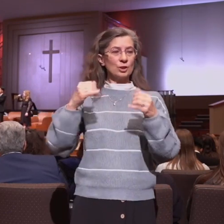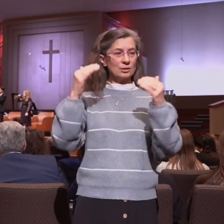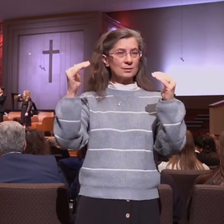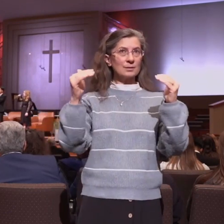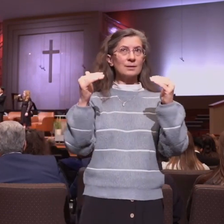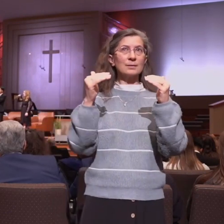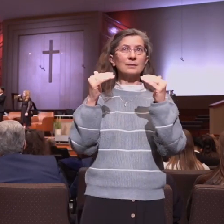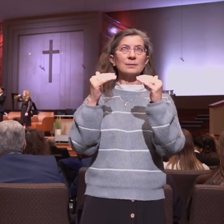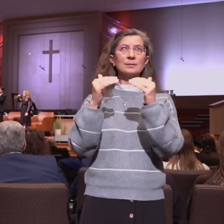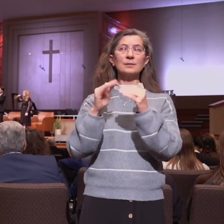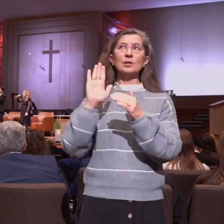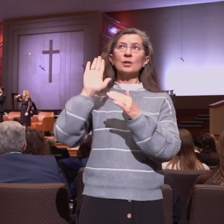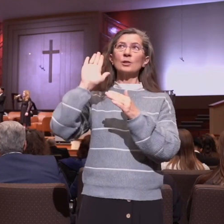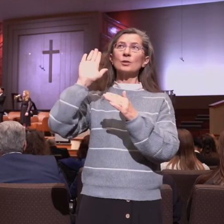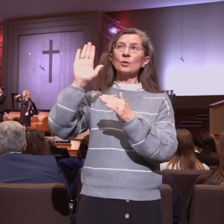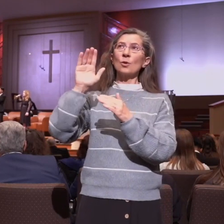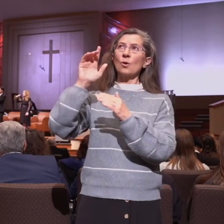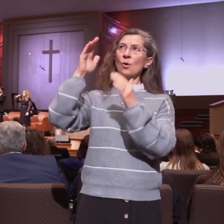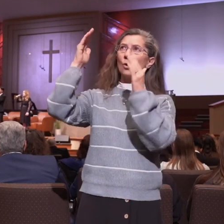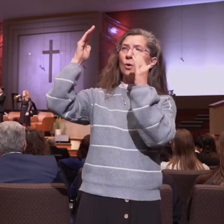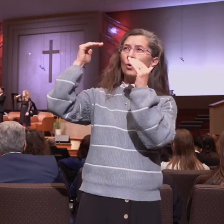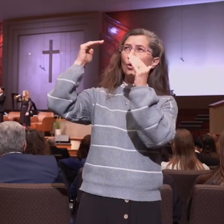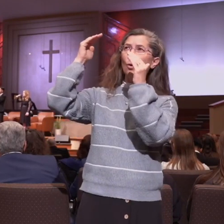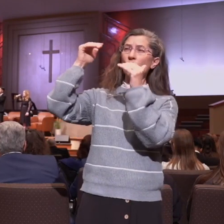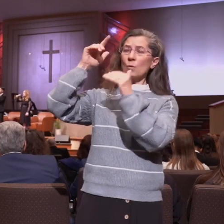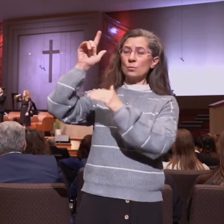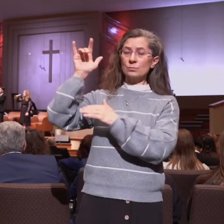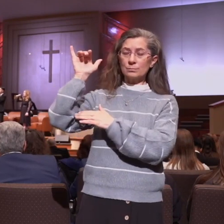and eternal hope,